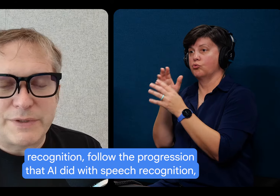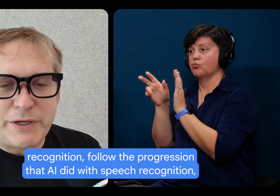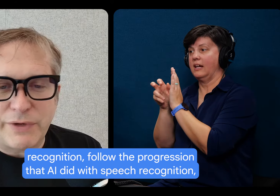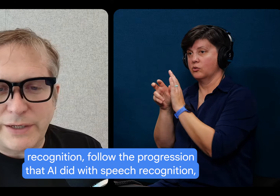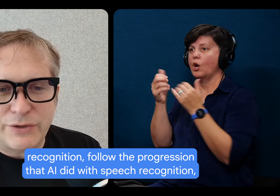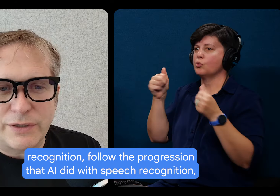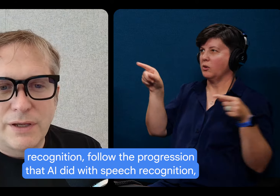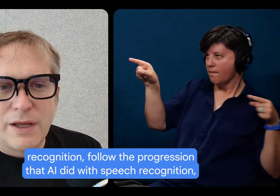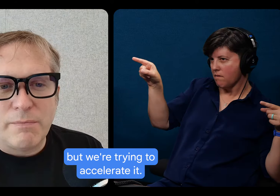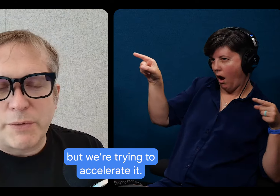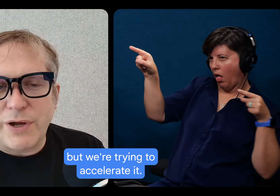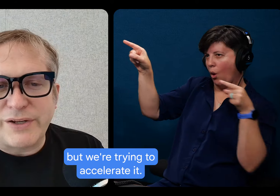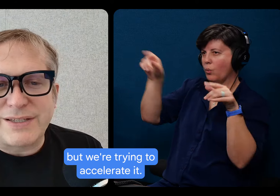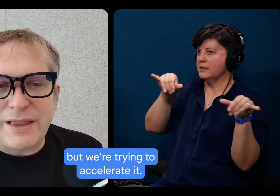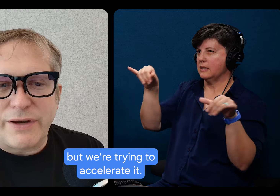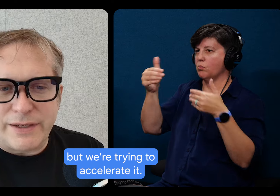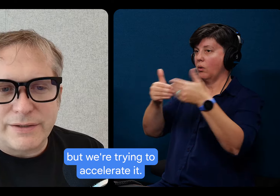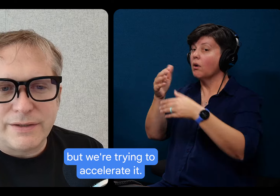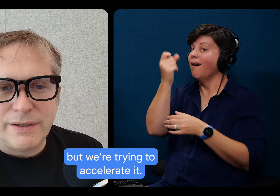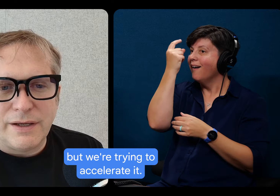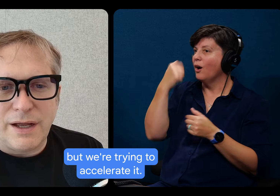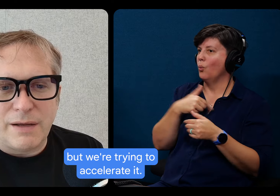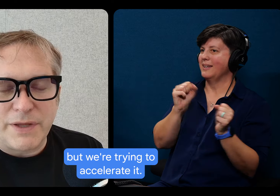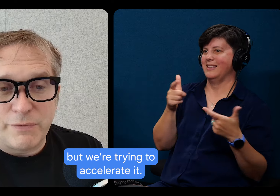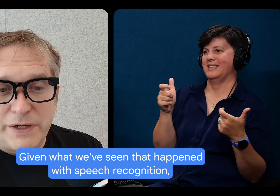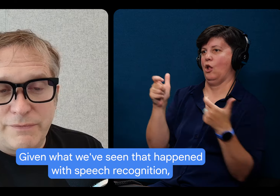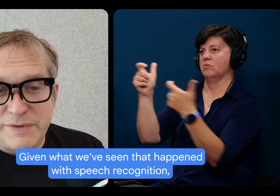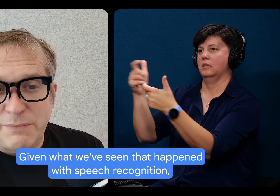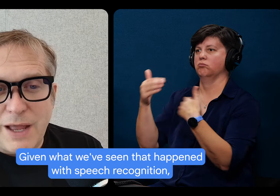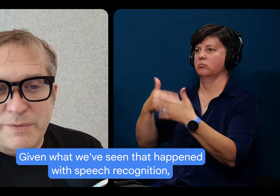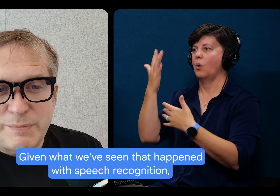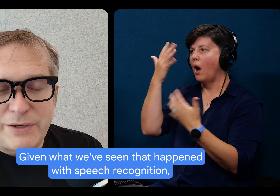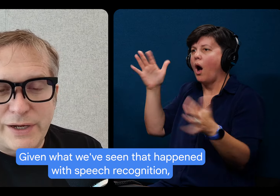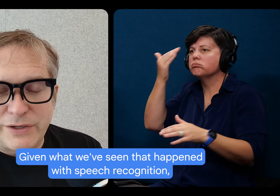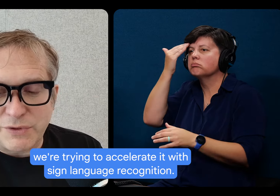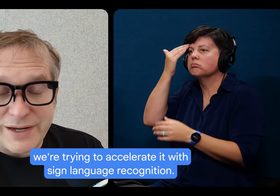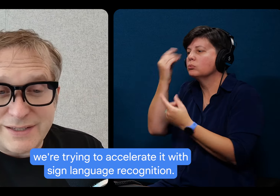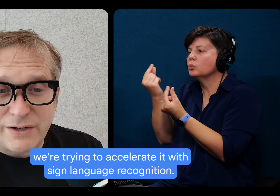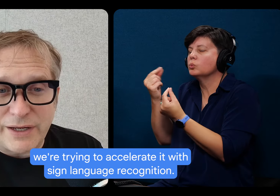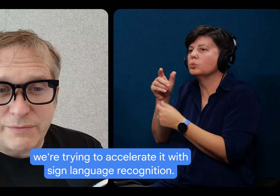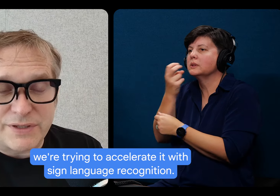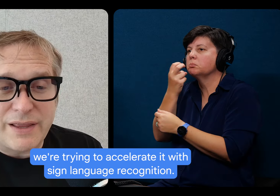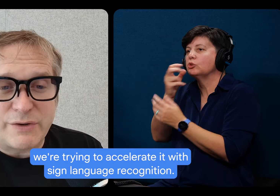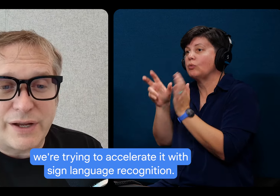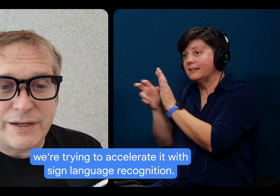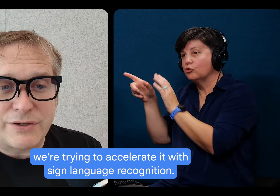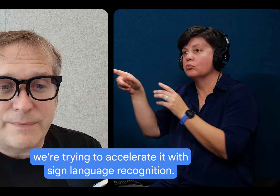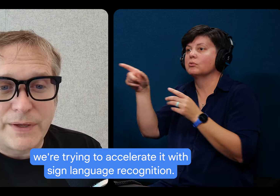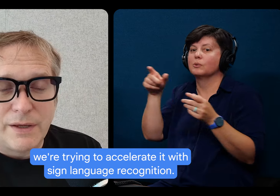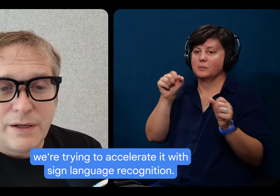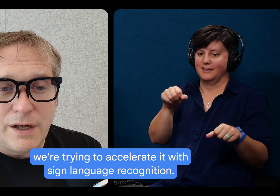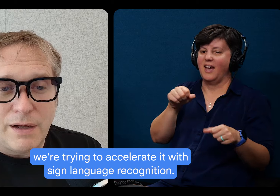AI did with speech recognition, but we're trying to accelerate it. Um, given we, we've seen what happened with speech recognition, we're trying to accelerate it with sign language